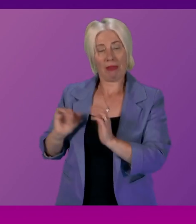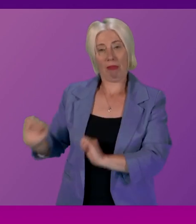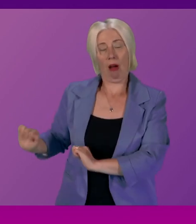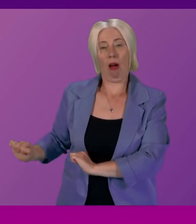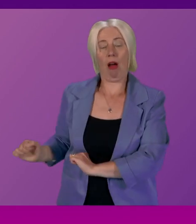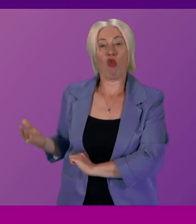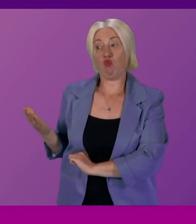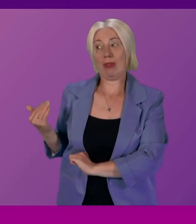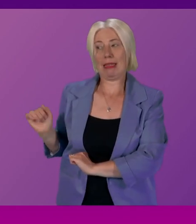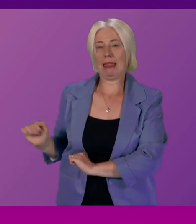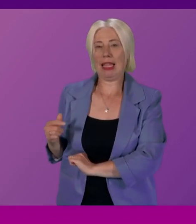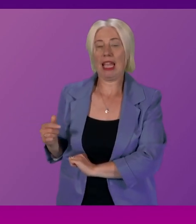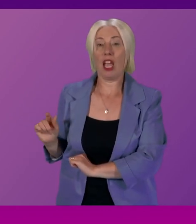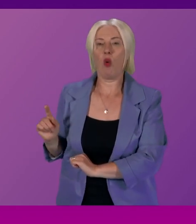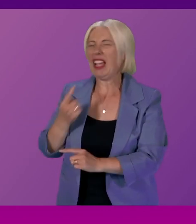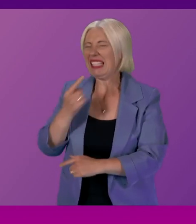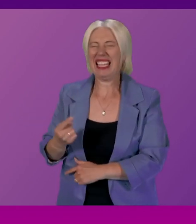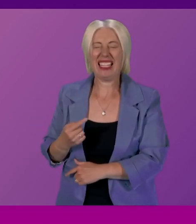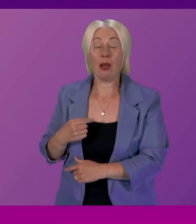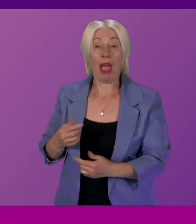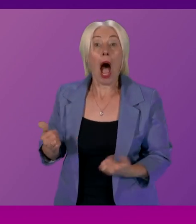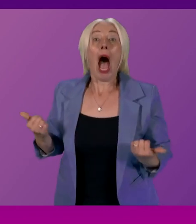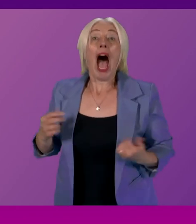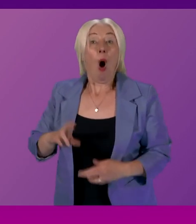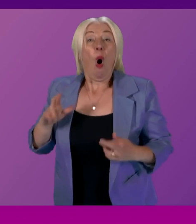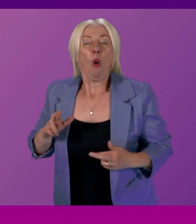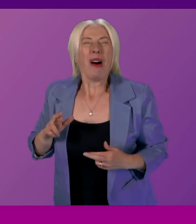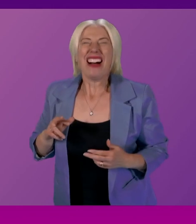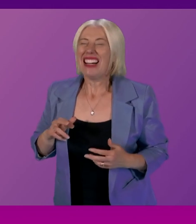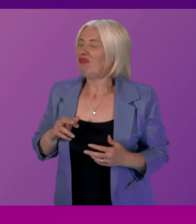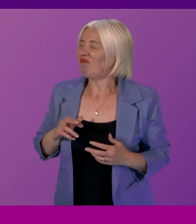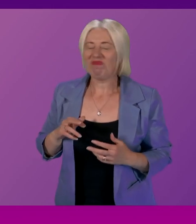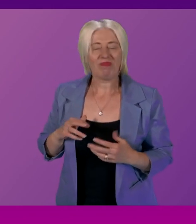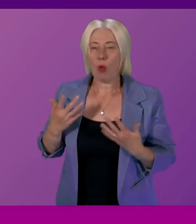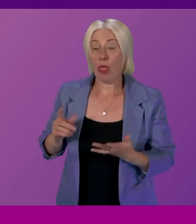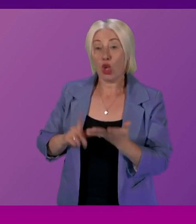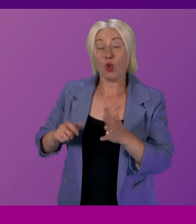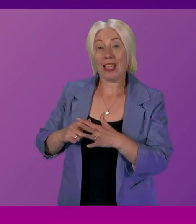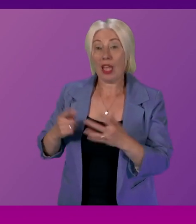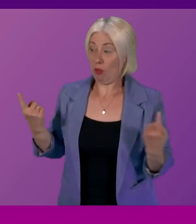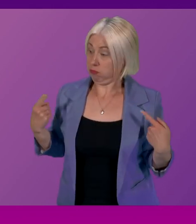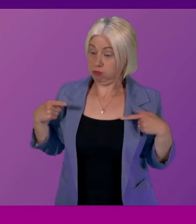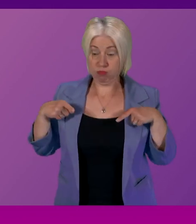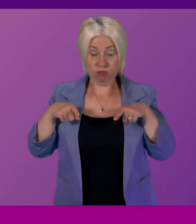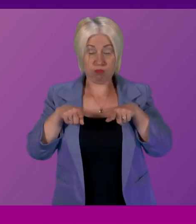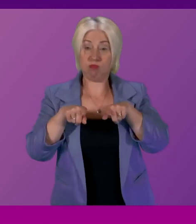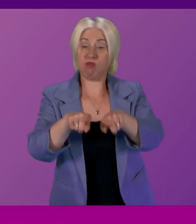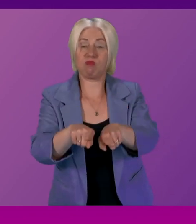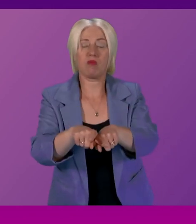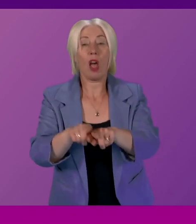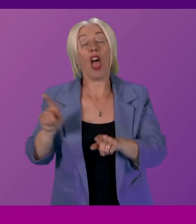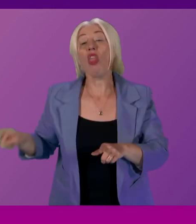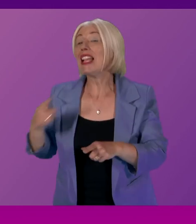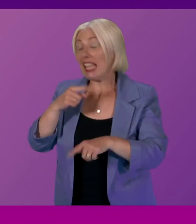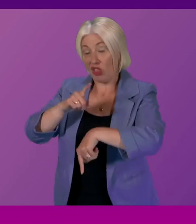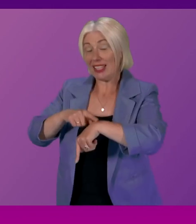give me little hope at all that there will be a UK aligned scheme by the time that the UK government had suggested there